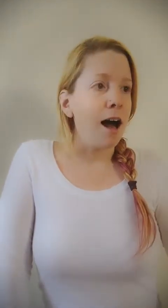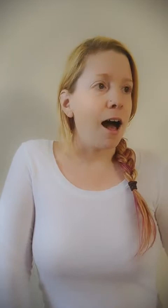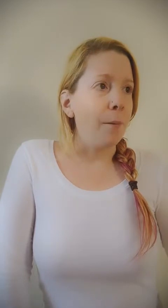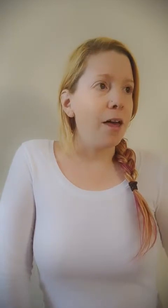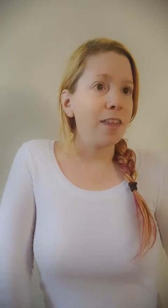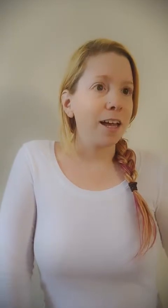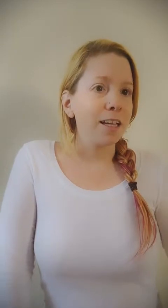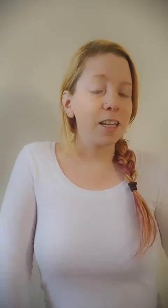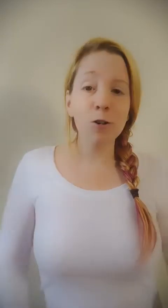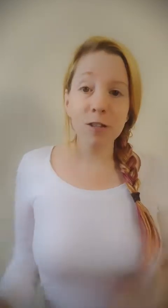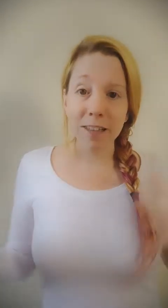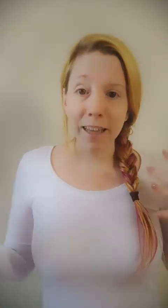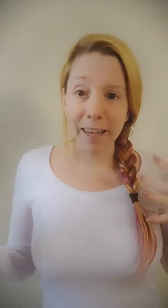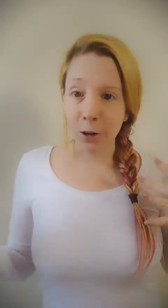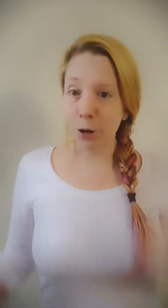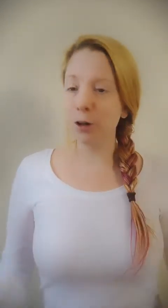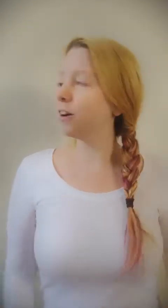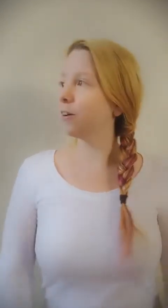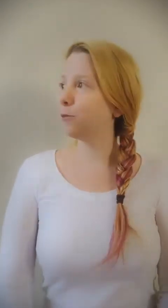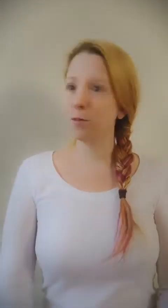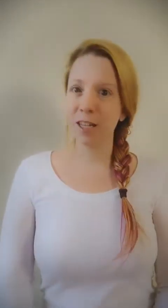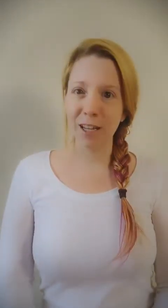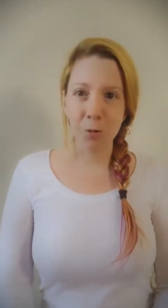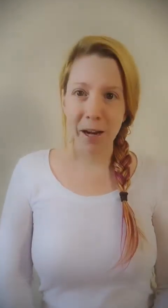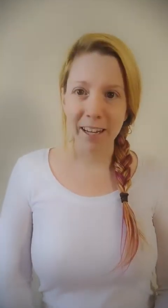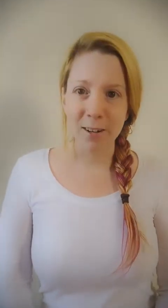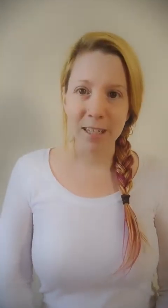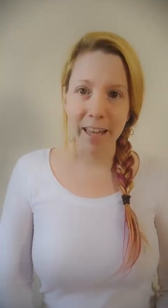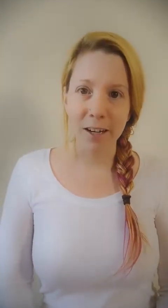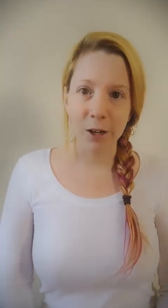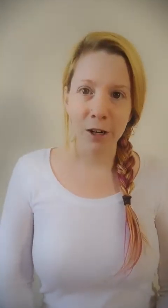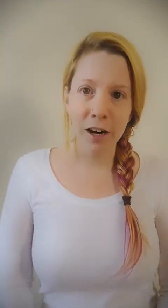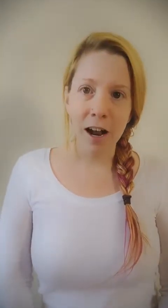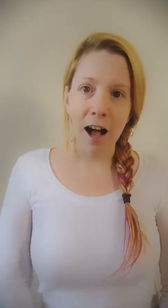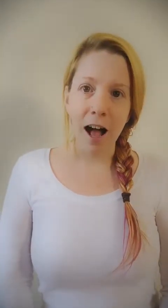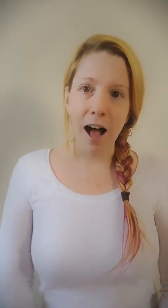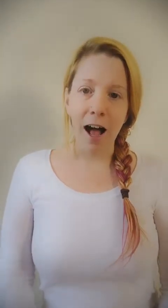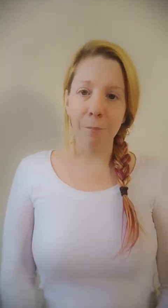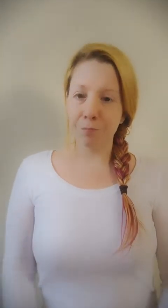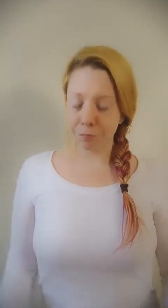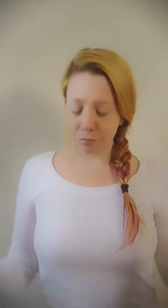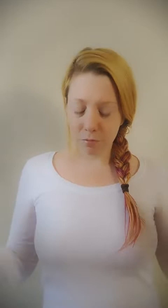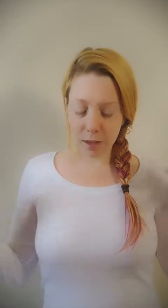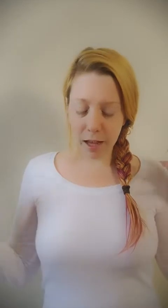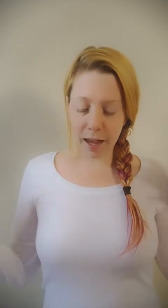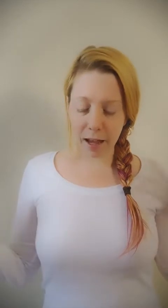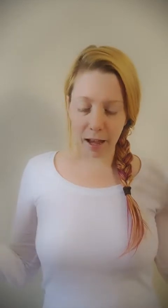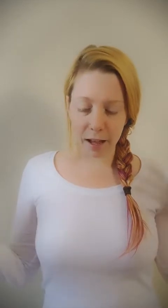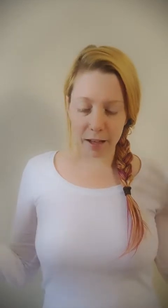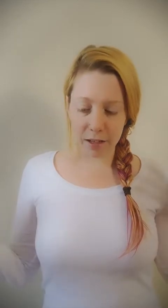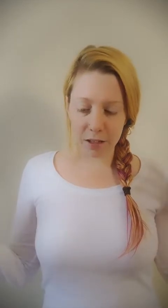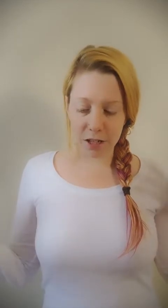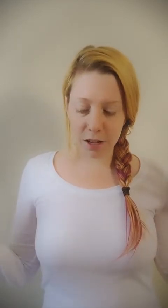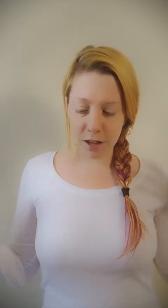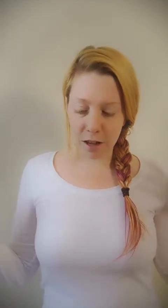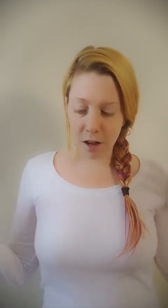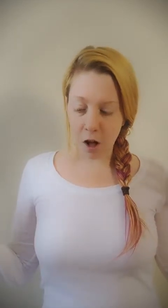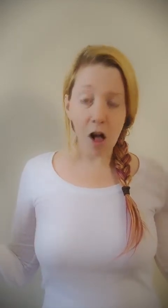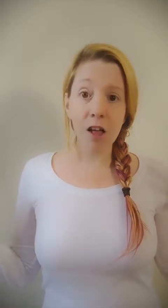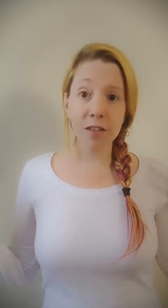And then years later, 15, 20 years later, and all of